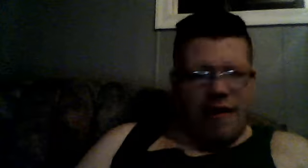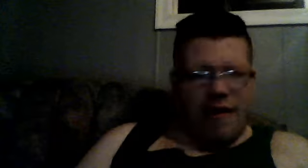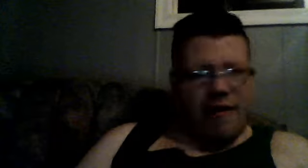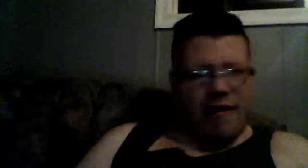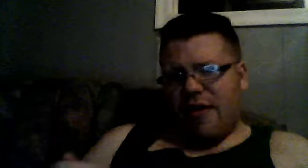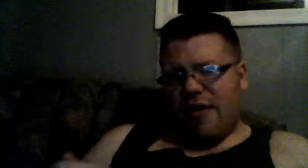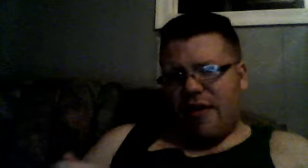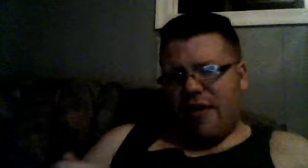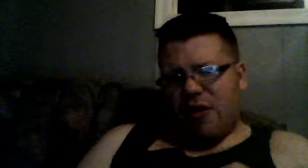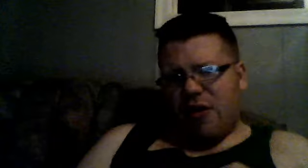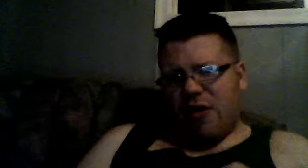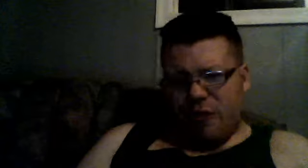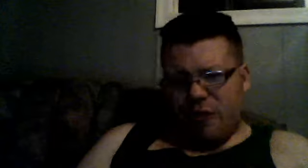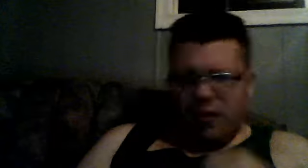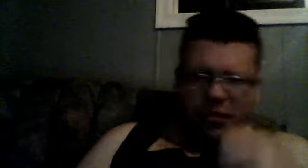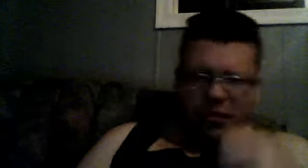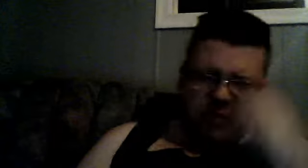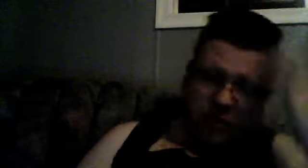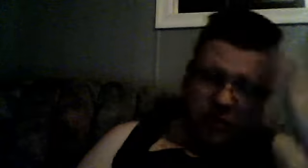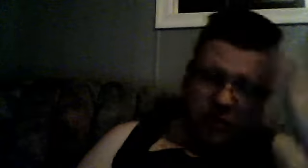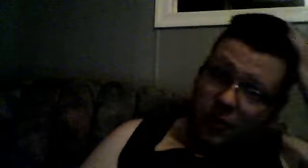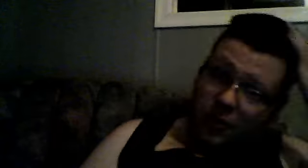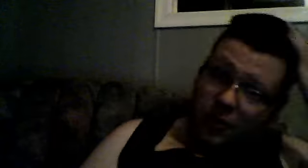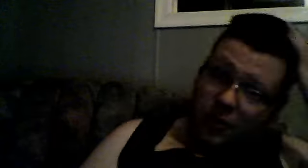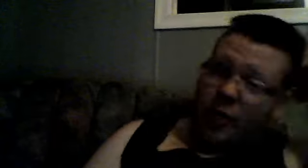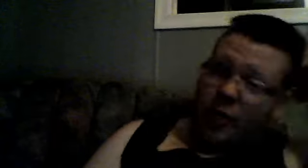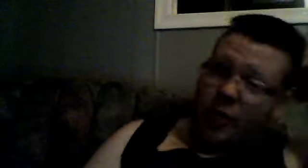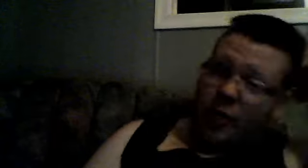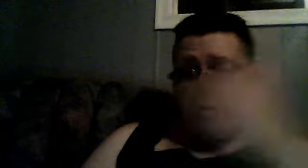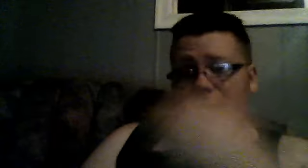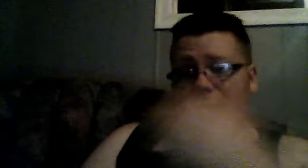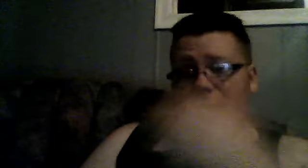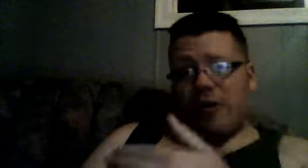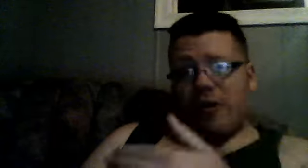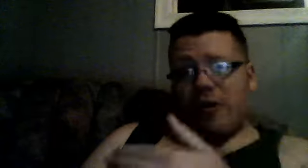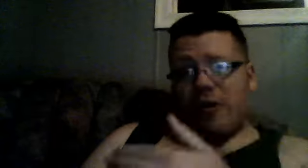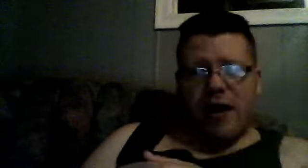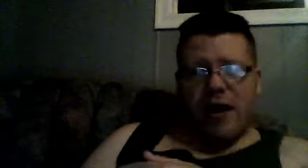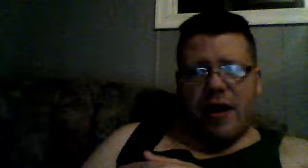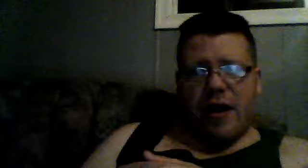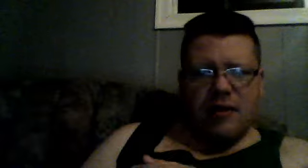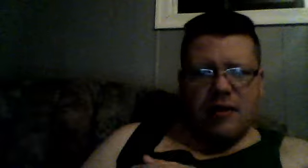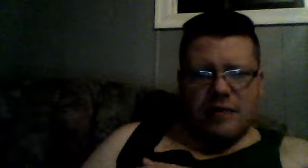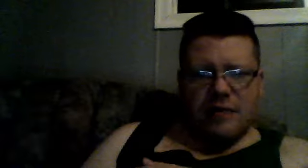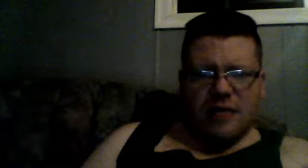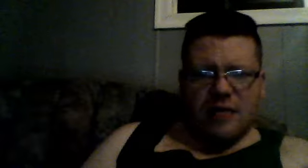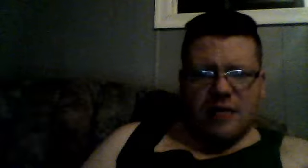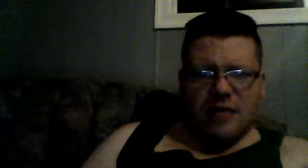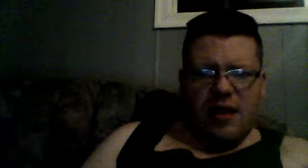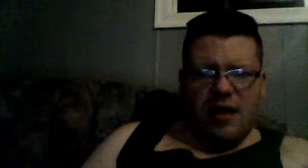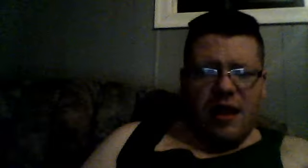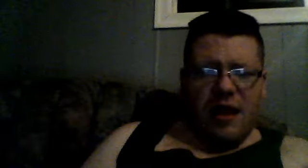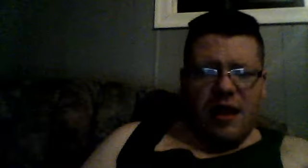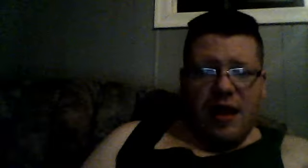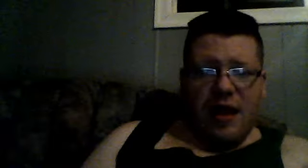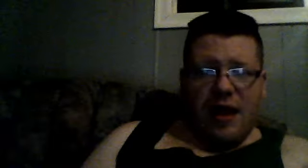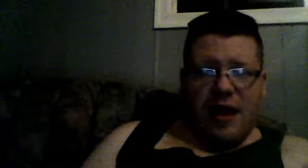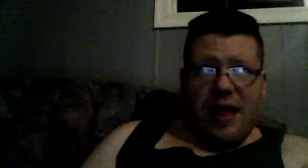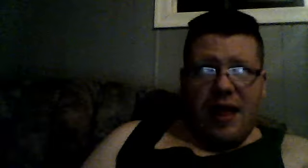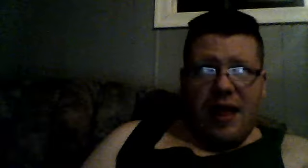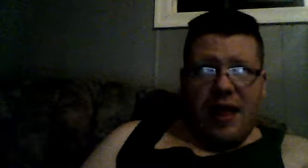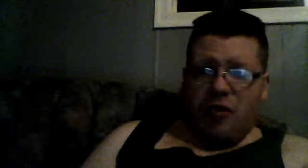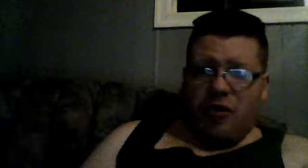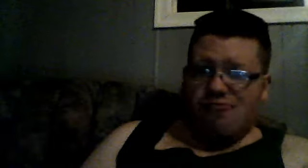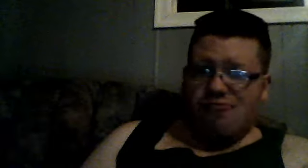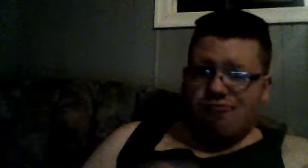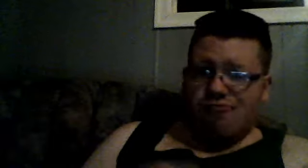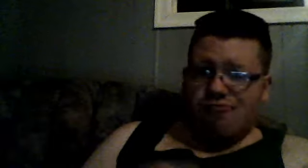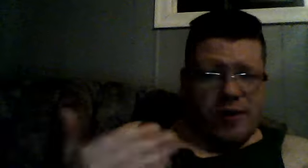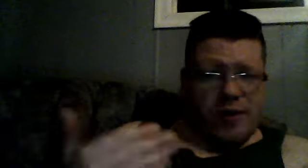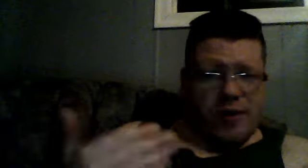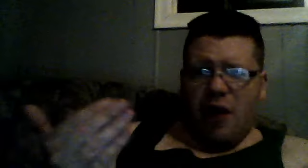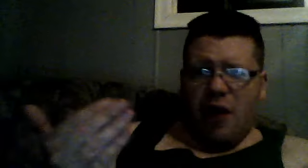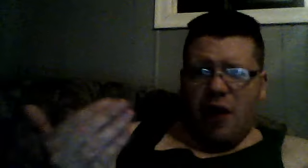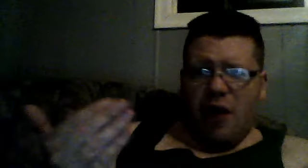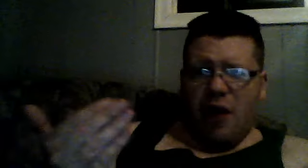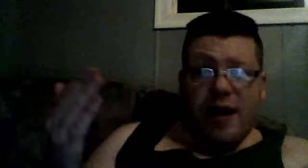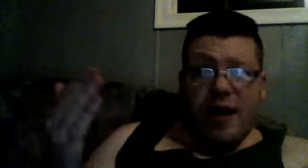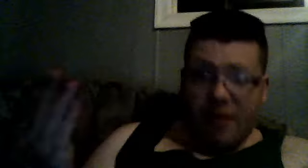and his then girlfriend, and who had turned into his wife, and also, Soundwave, he got to do